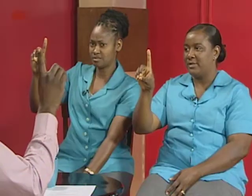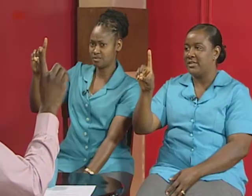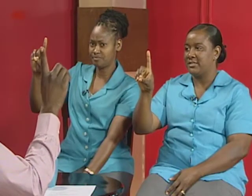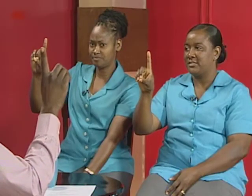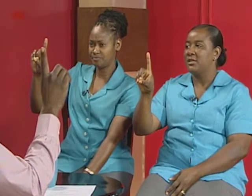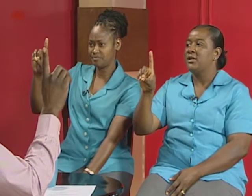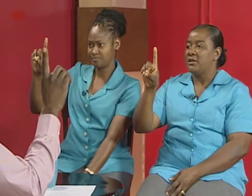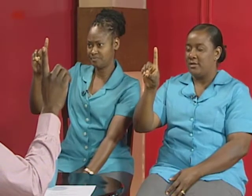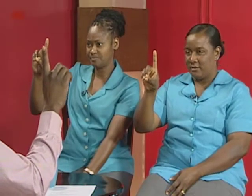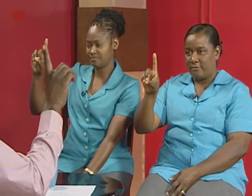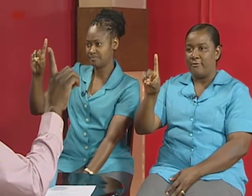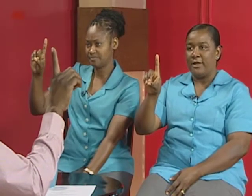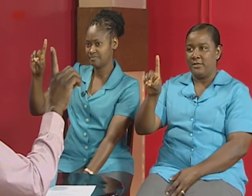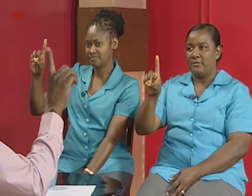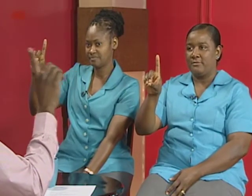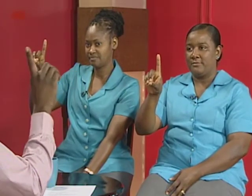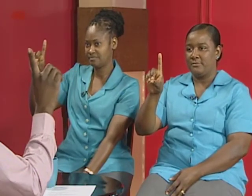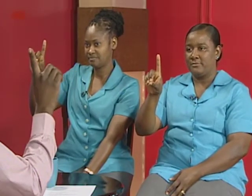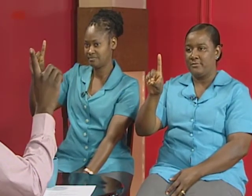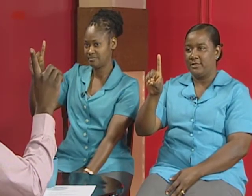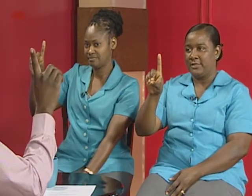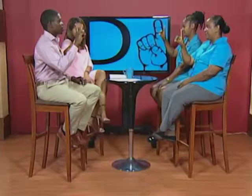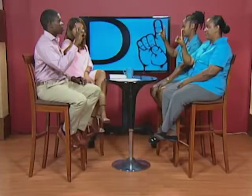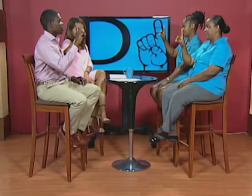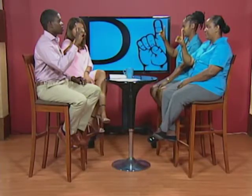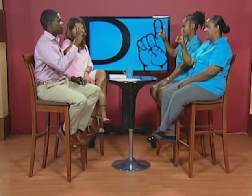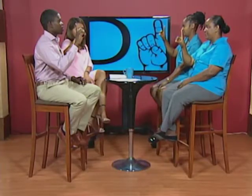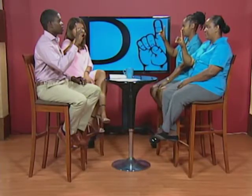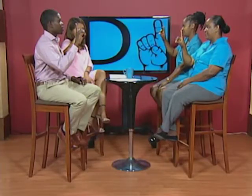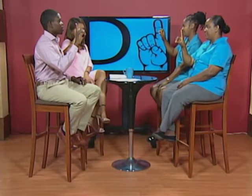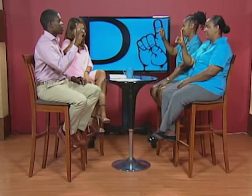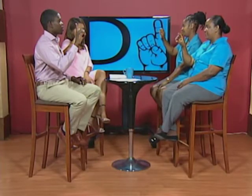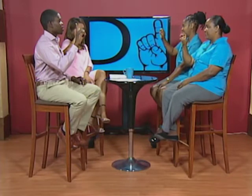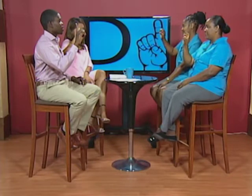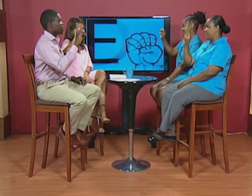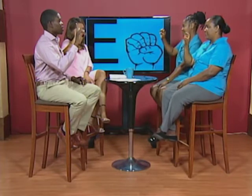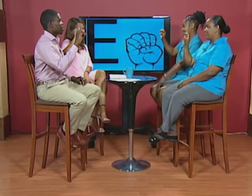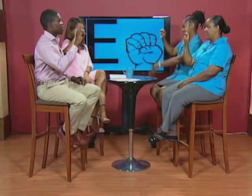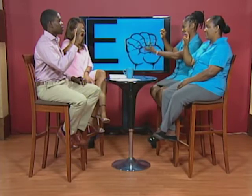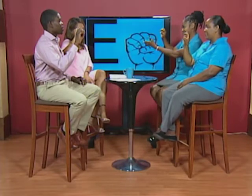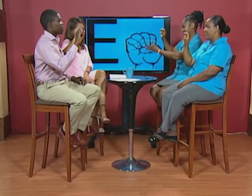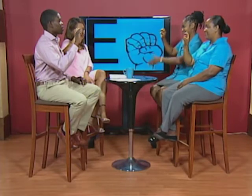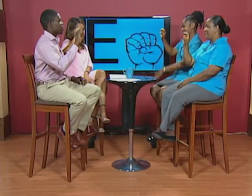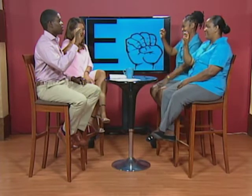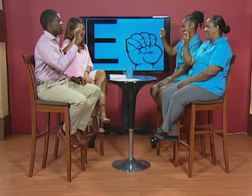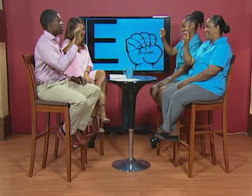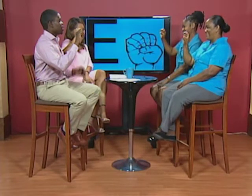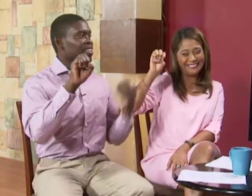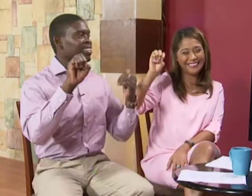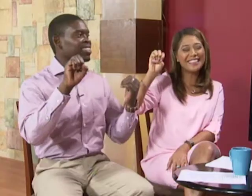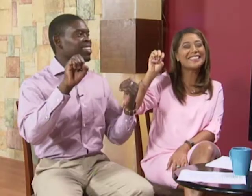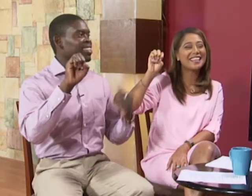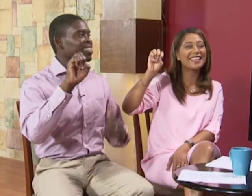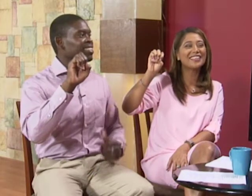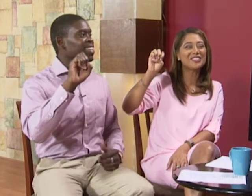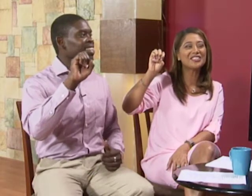the pointer forward already d d okay and e see it's not this thing mate so